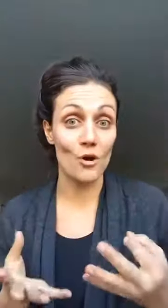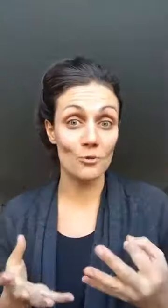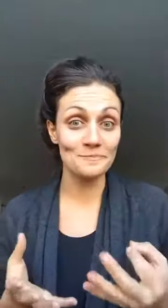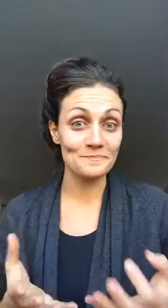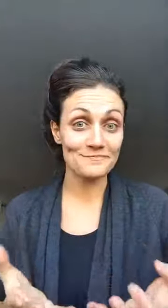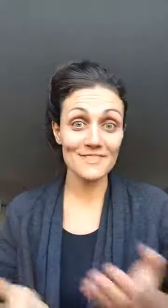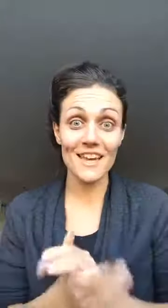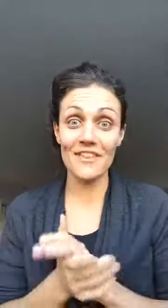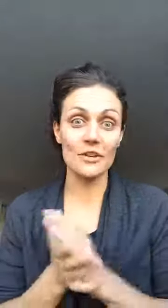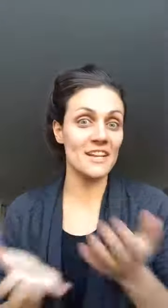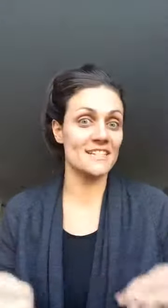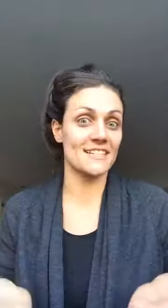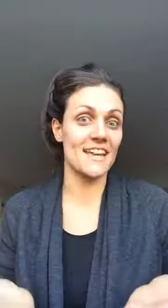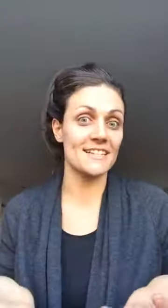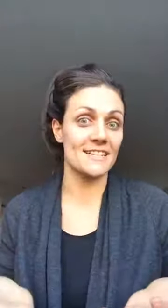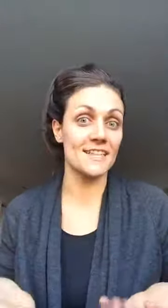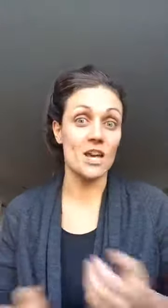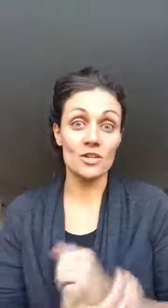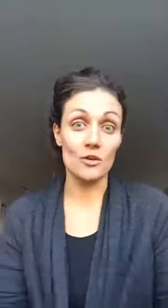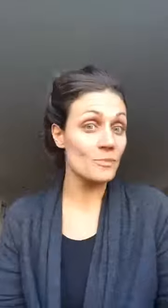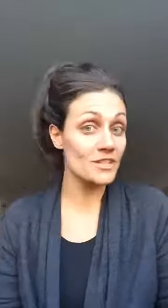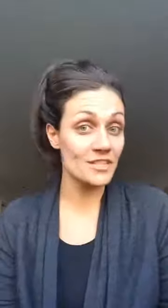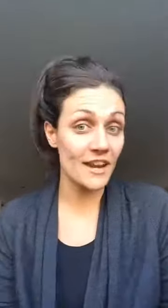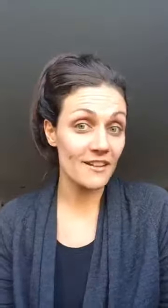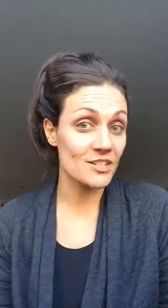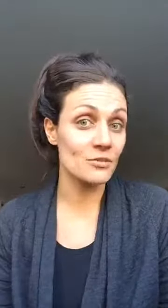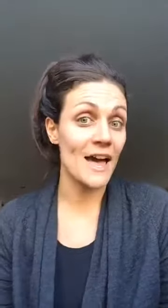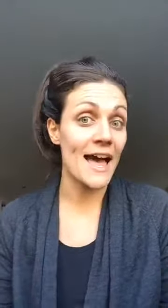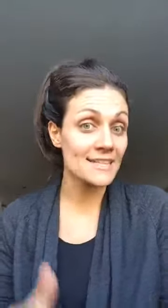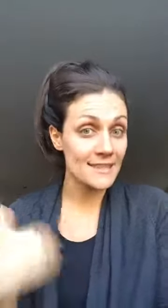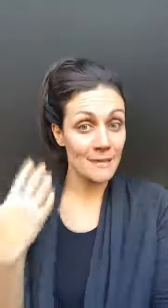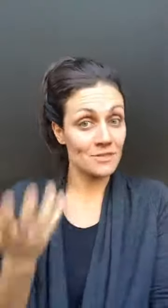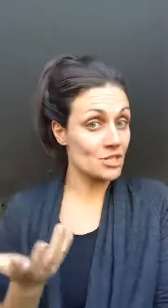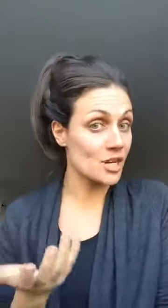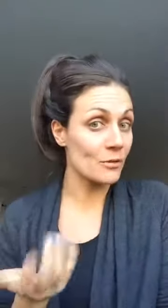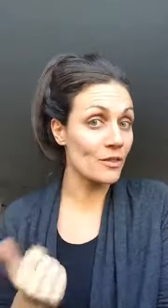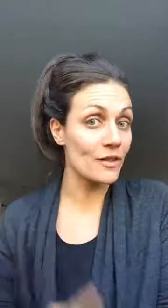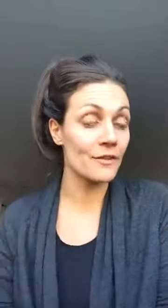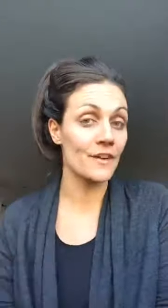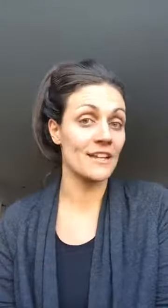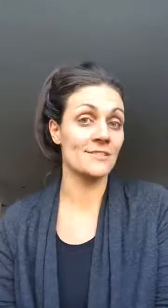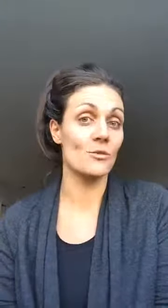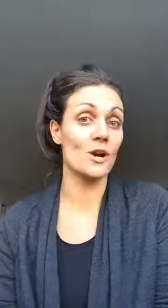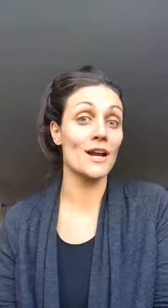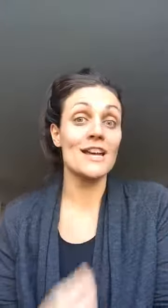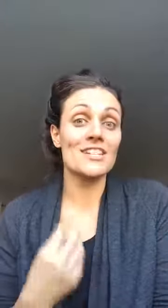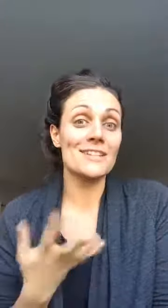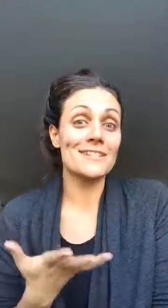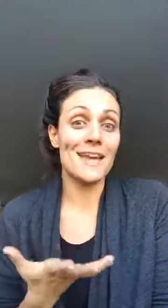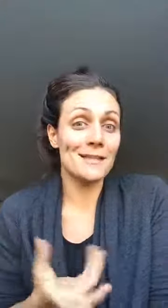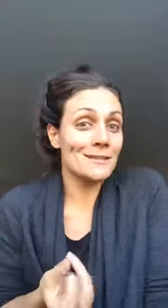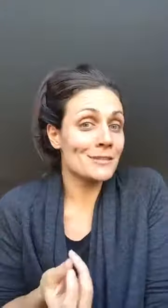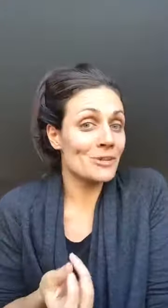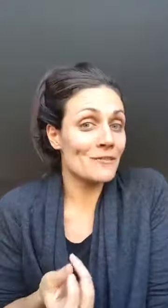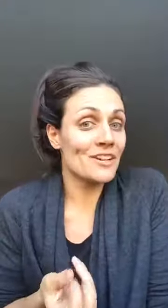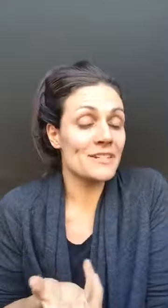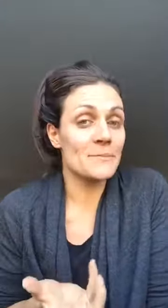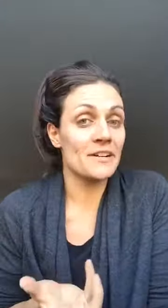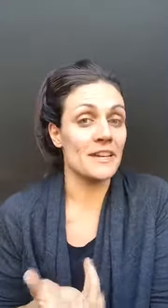have had great successes don't be scared to ask them to share with their friends or just tell a little bit of their experience